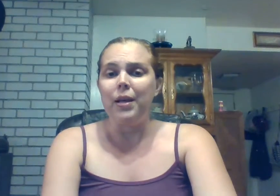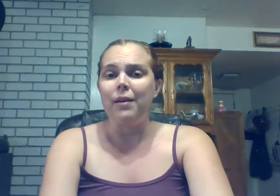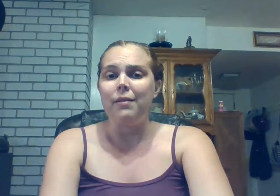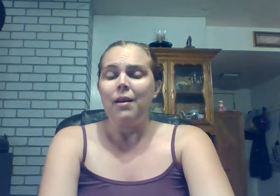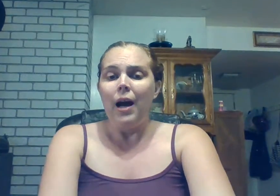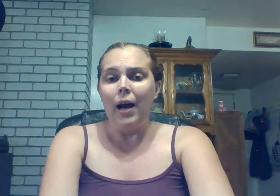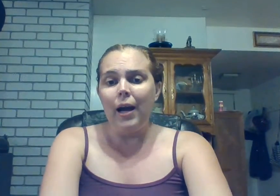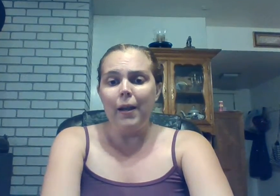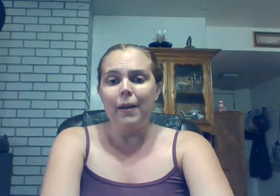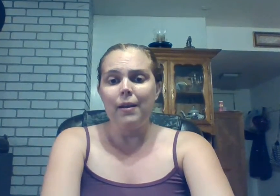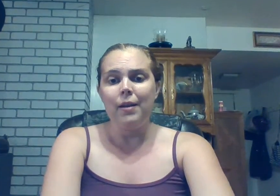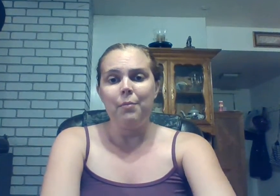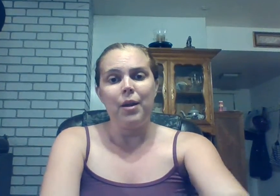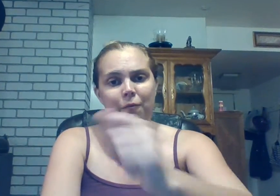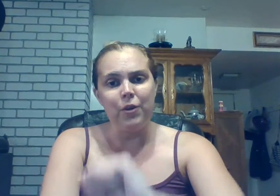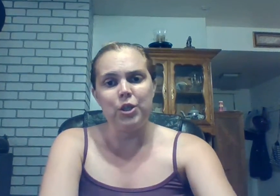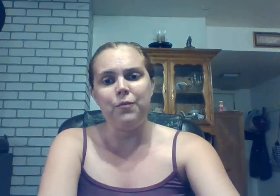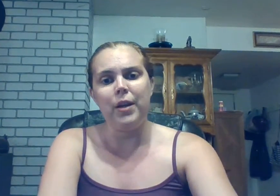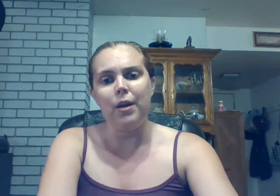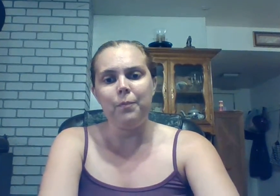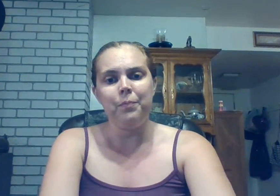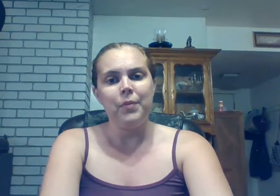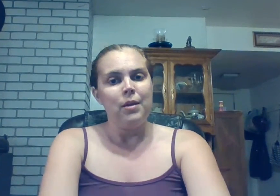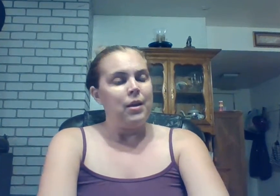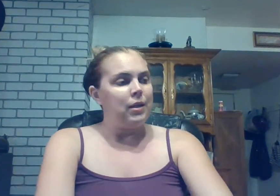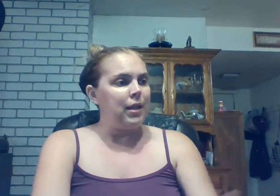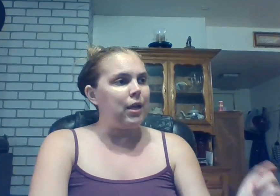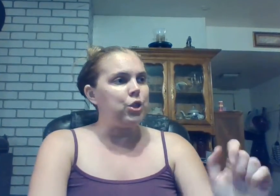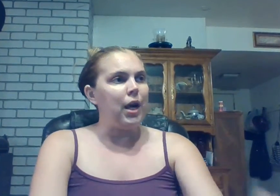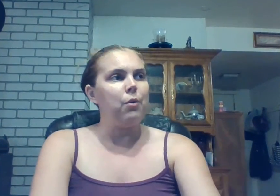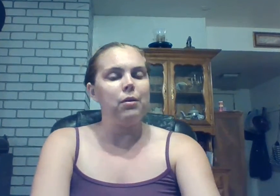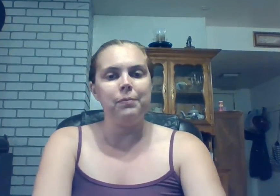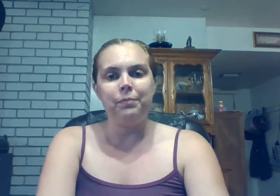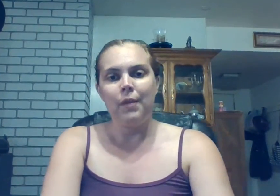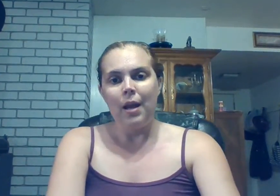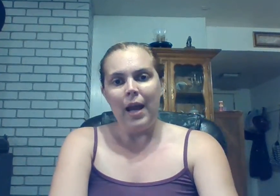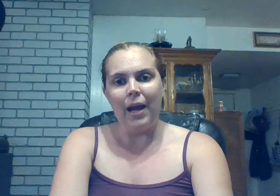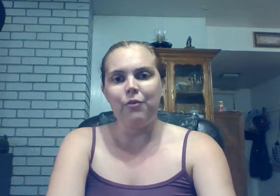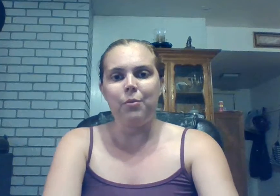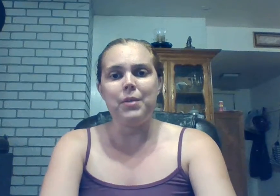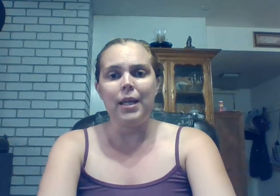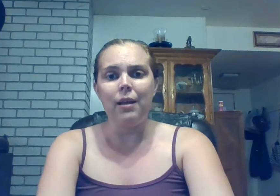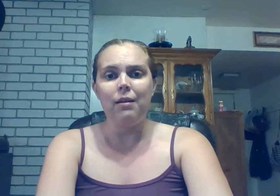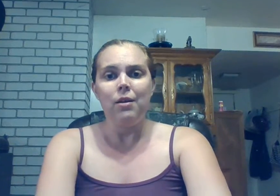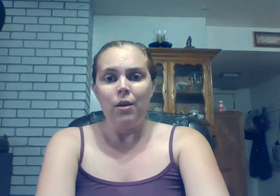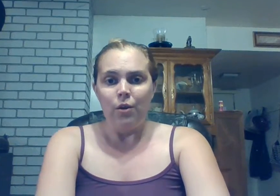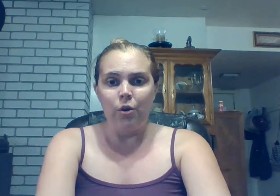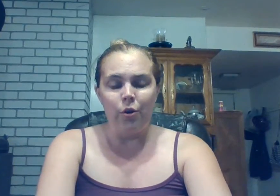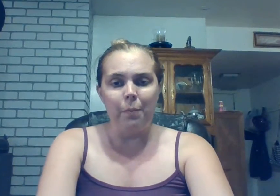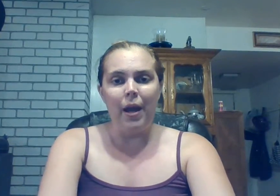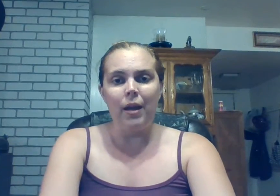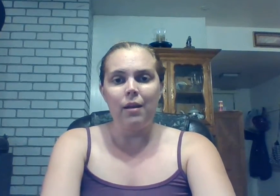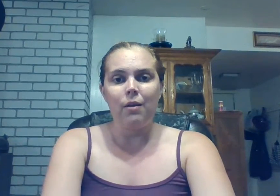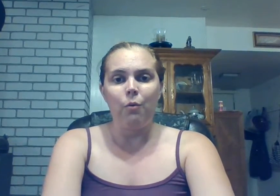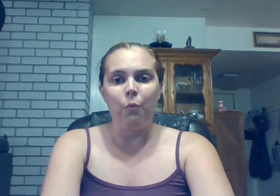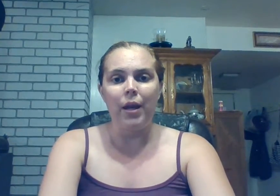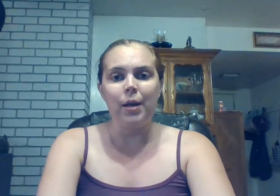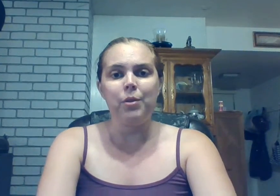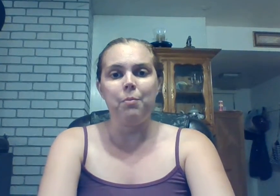because i am going to finish this video take a shower have some tea go to bed wake up